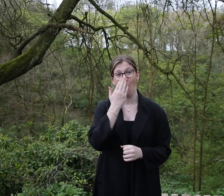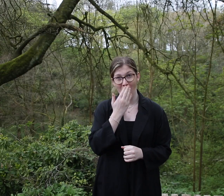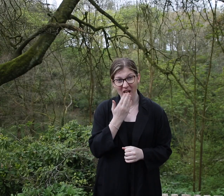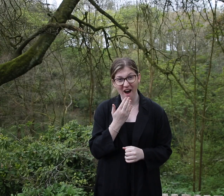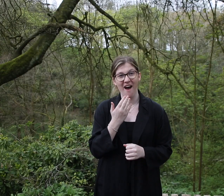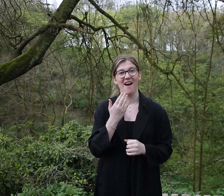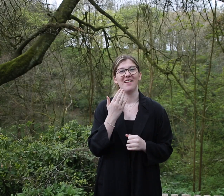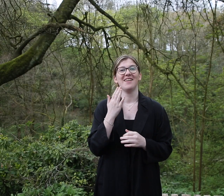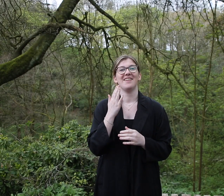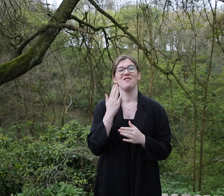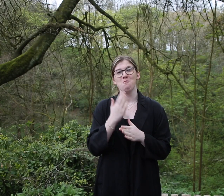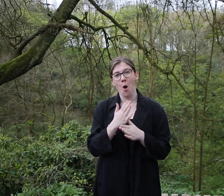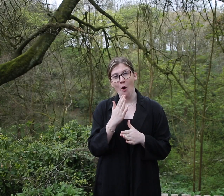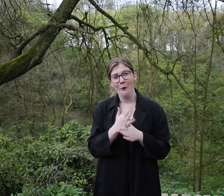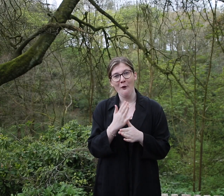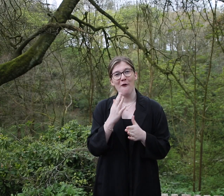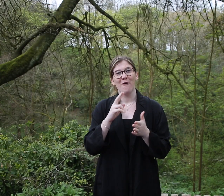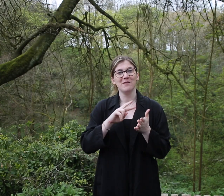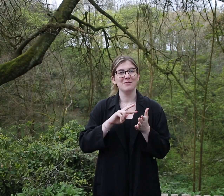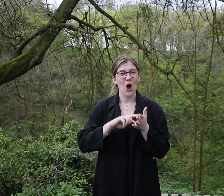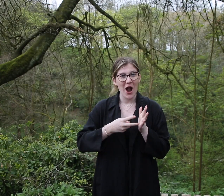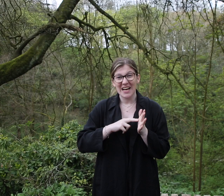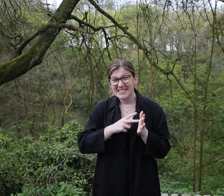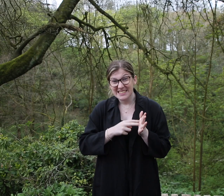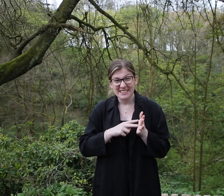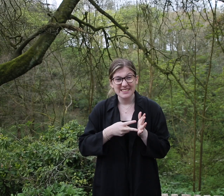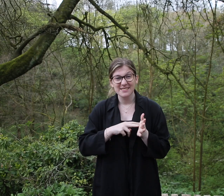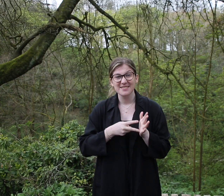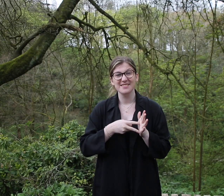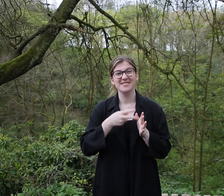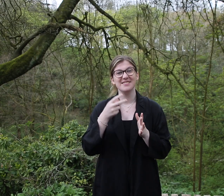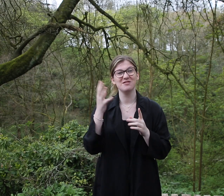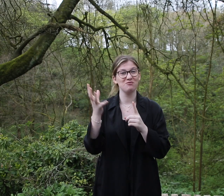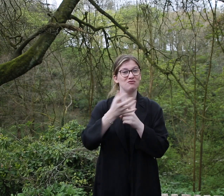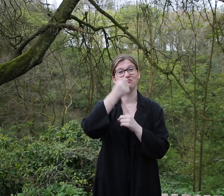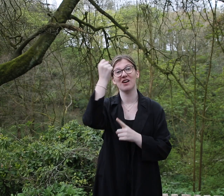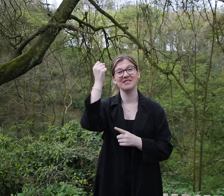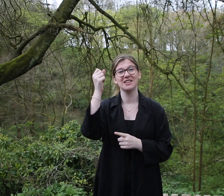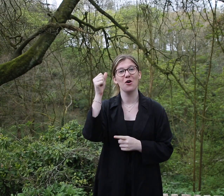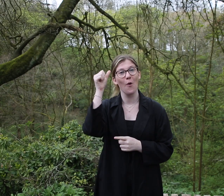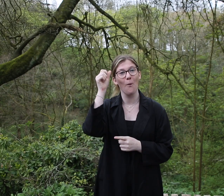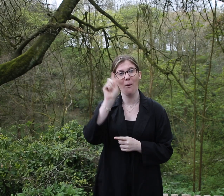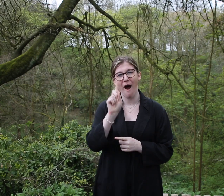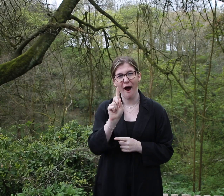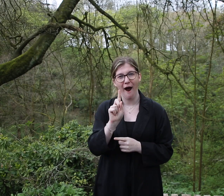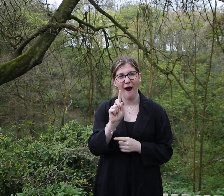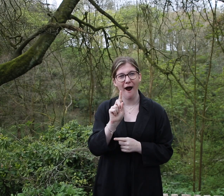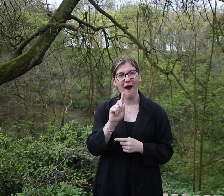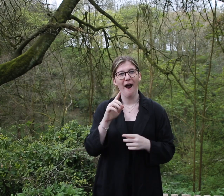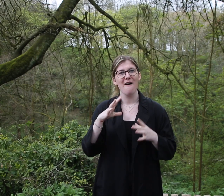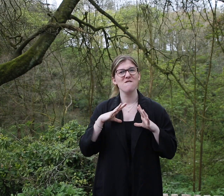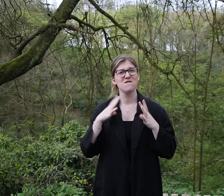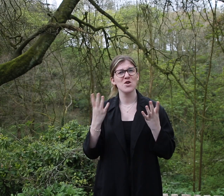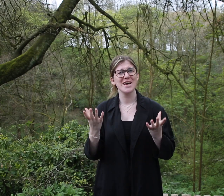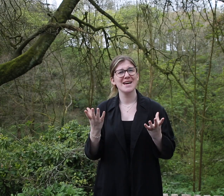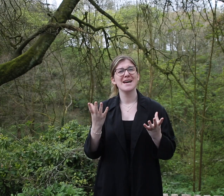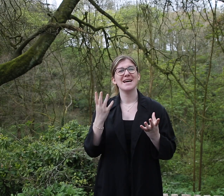Your school, work or organisation could win a